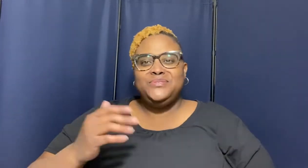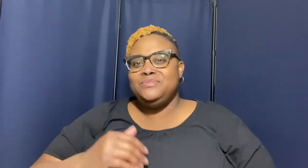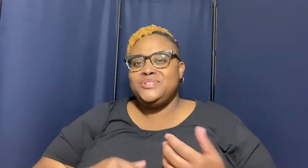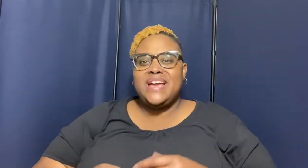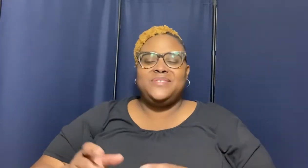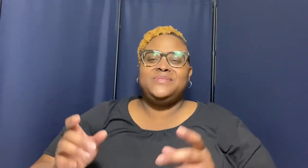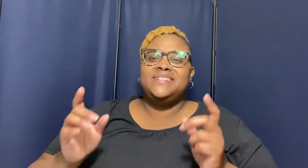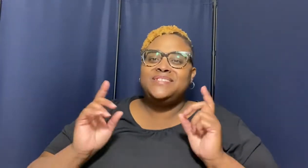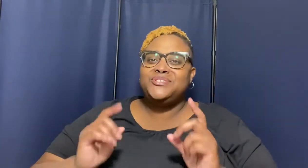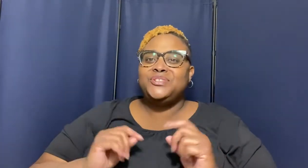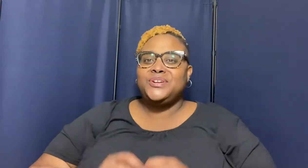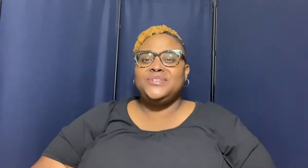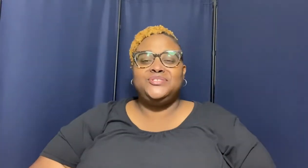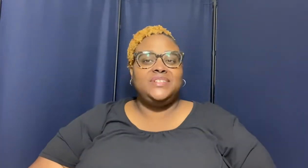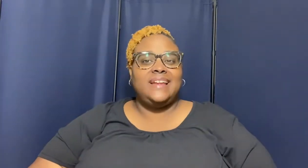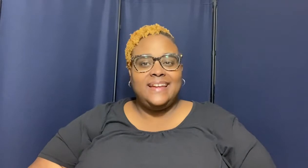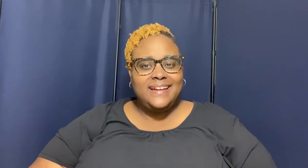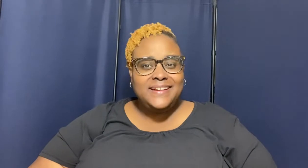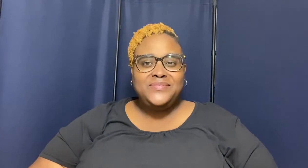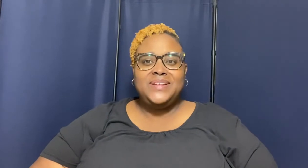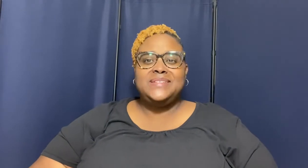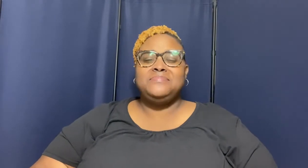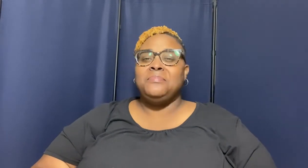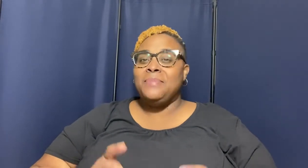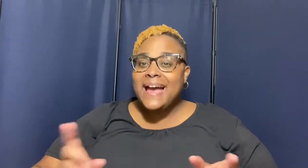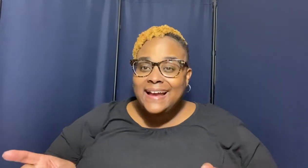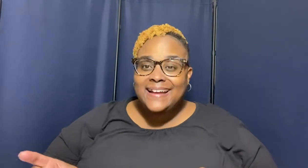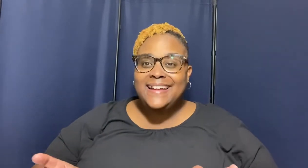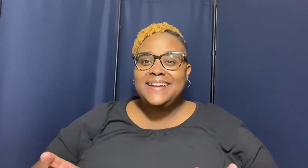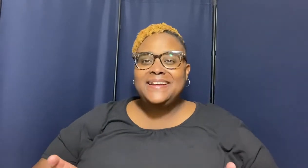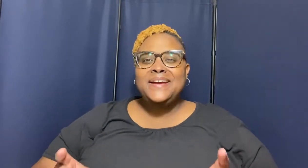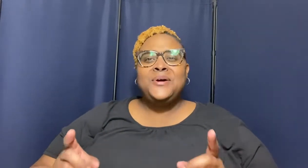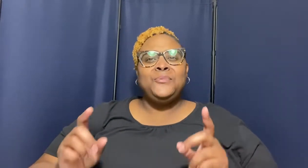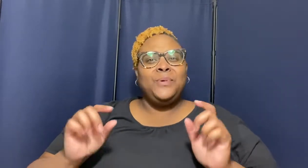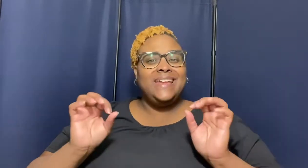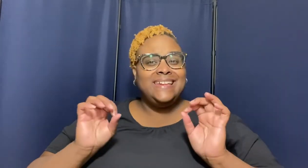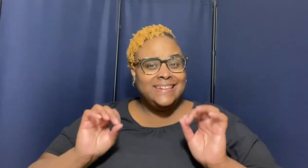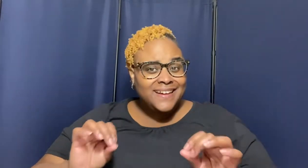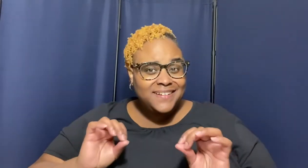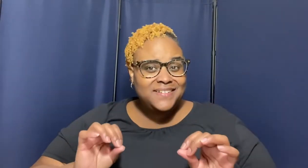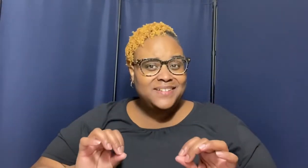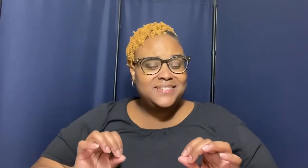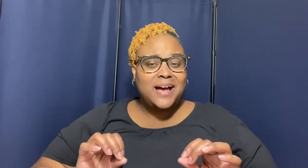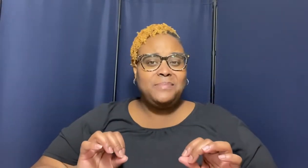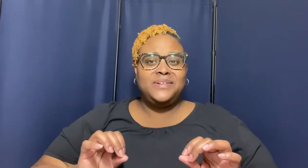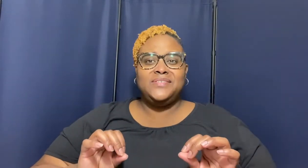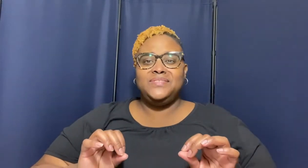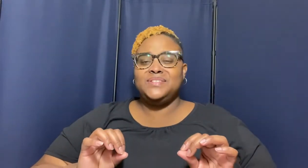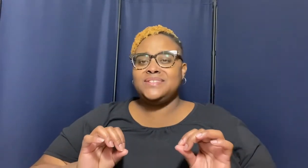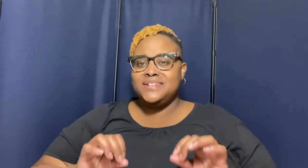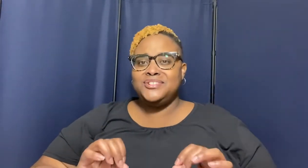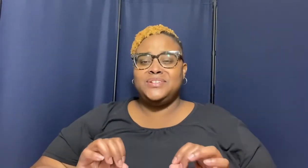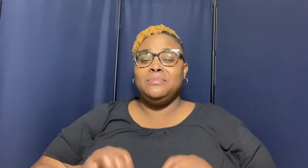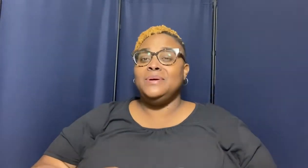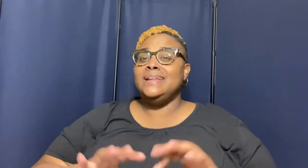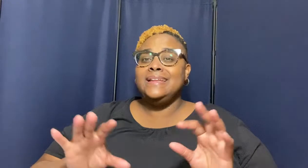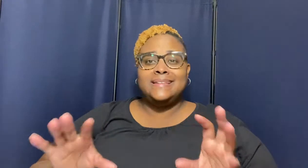channel this is your girl janae evans back again with yet another topic of discussion but listen